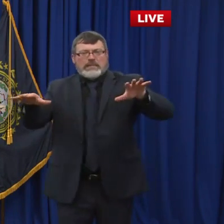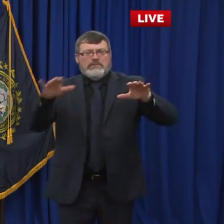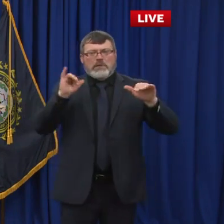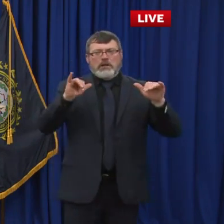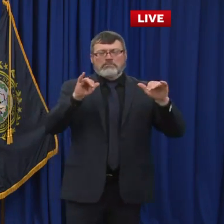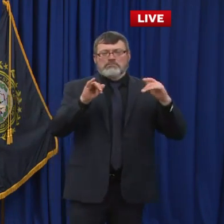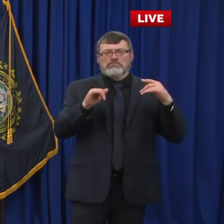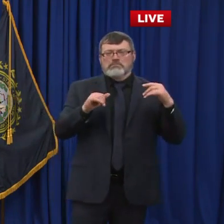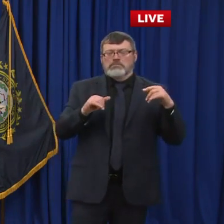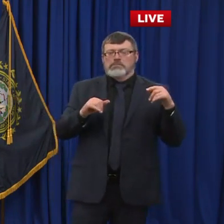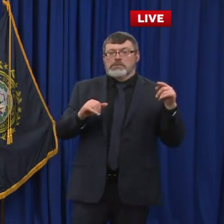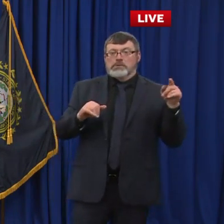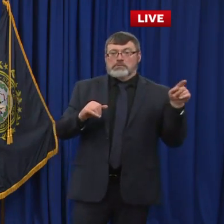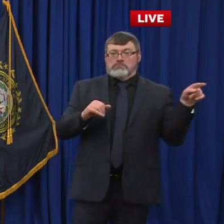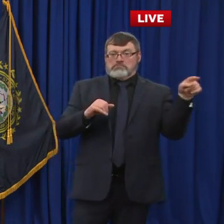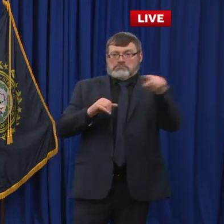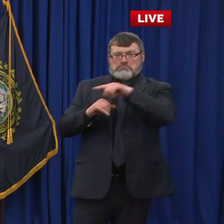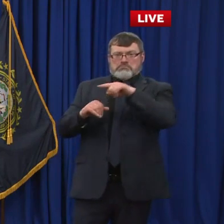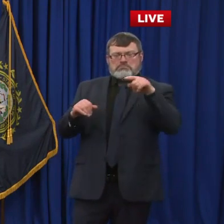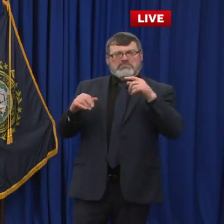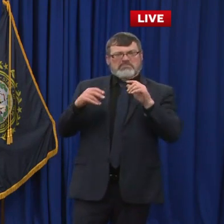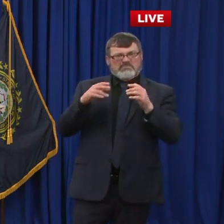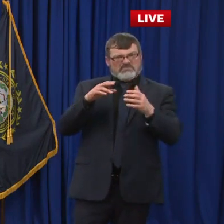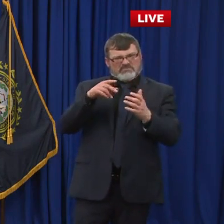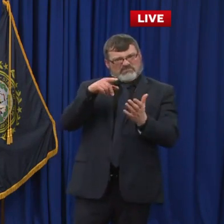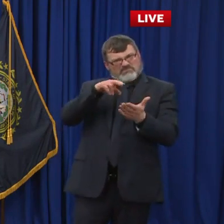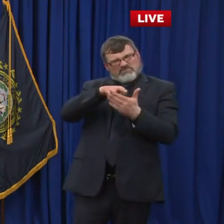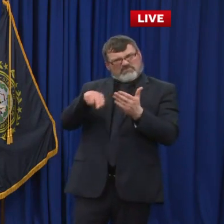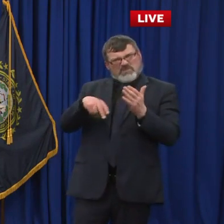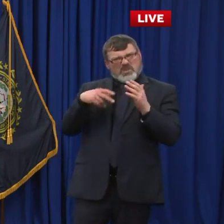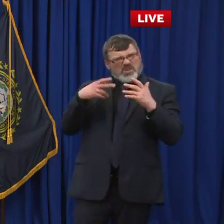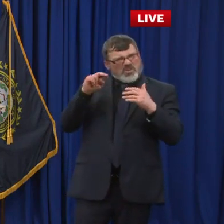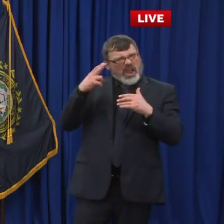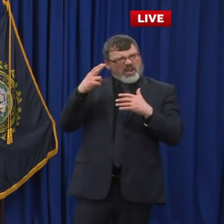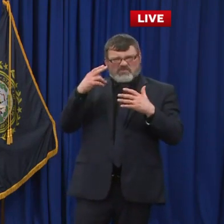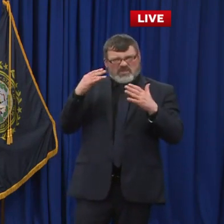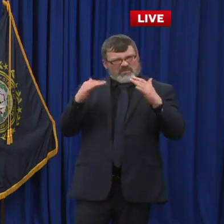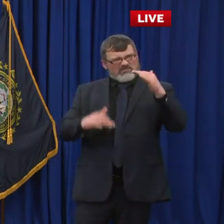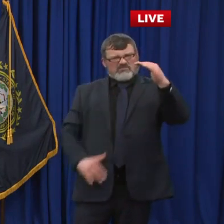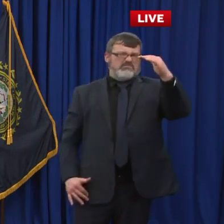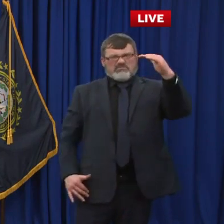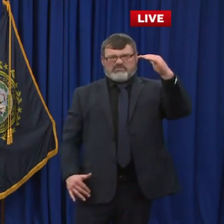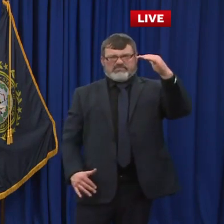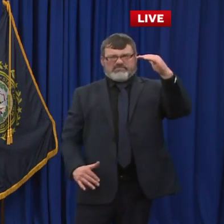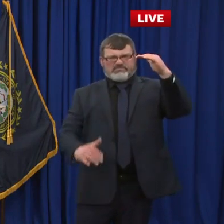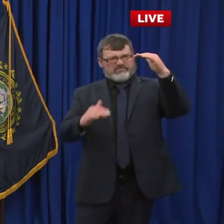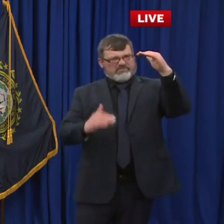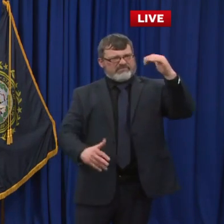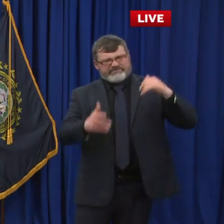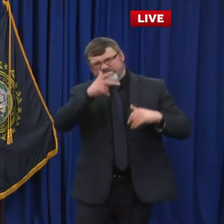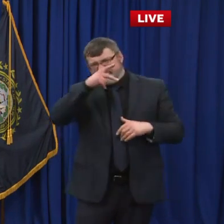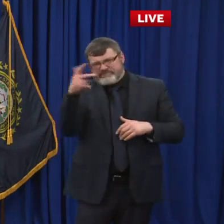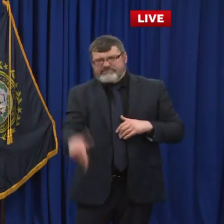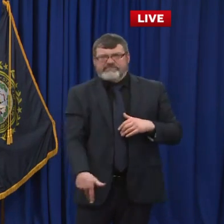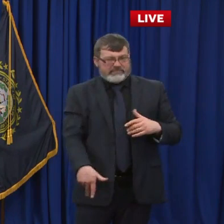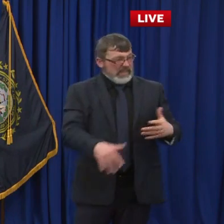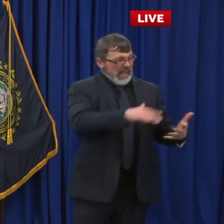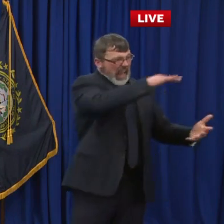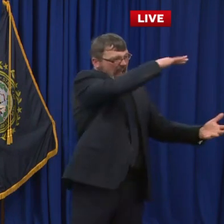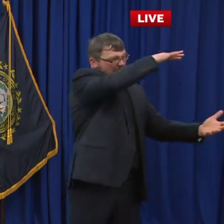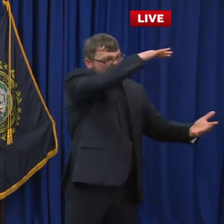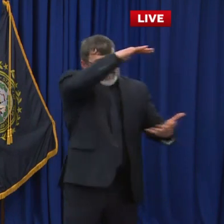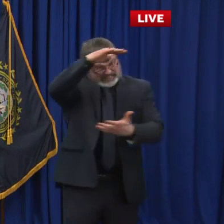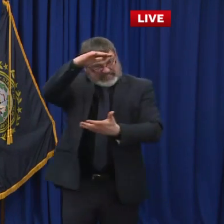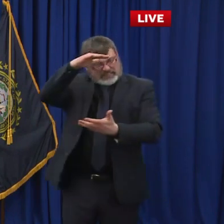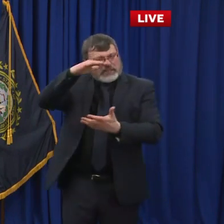distributed to this day were 321,625, doses administered 216,649,